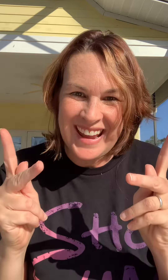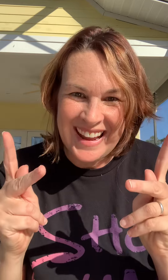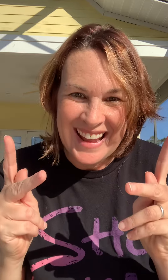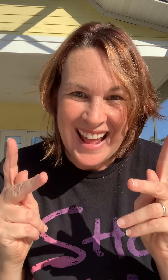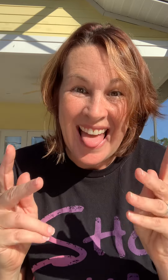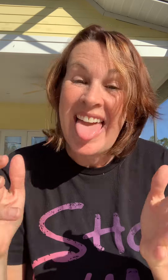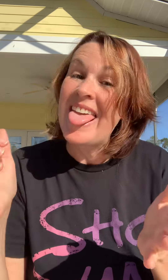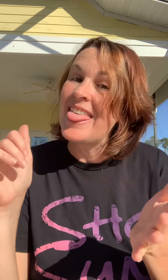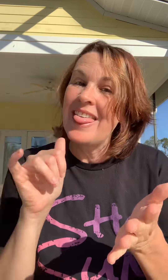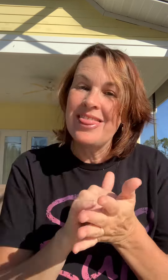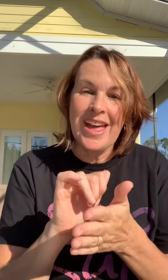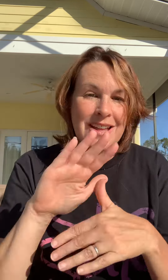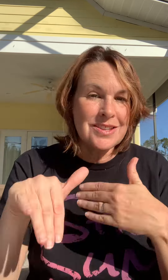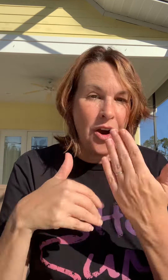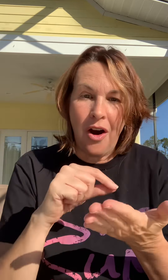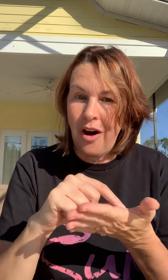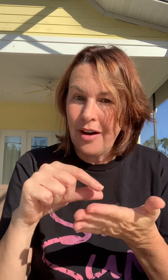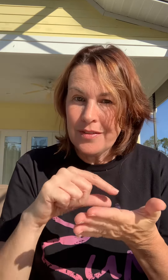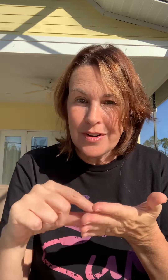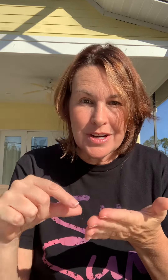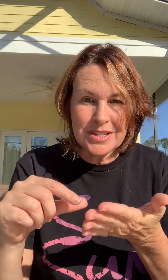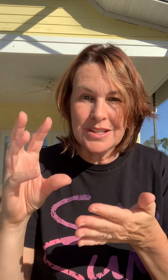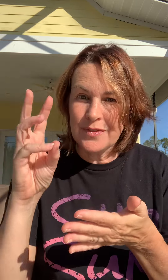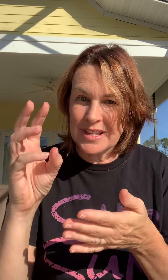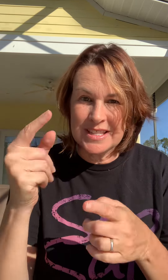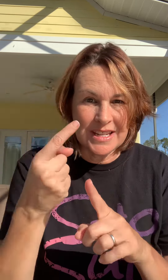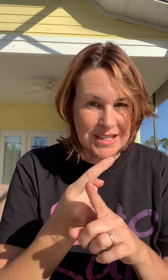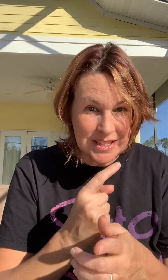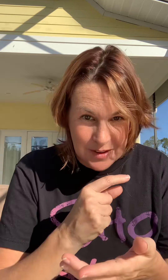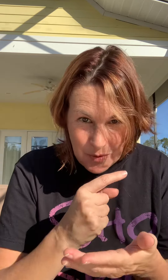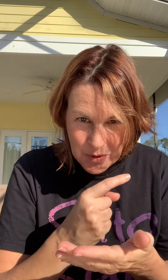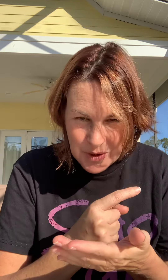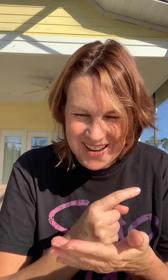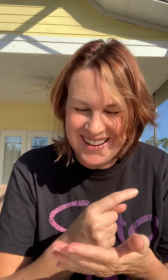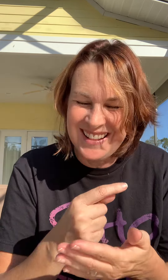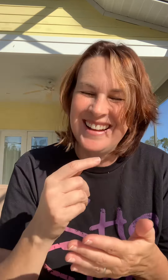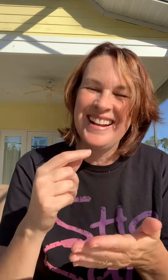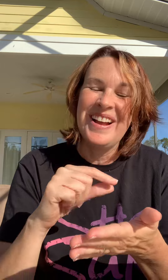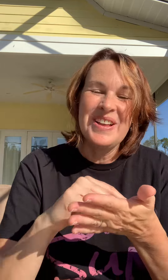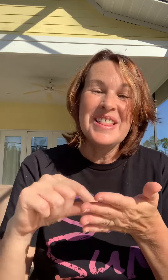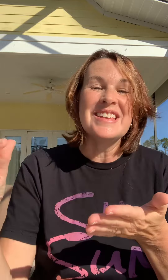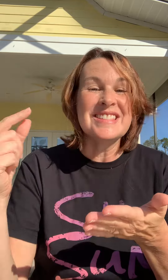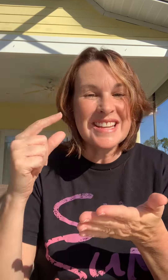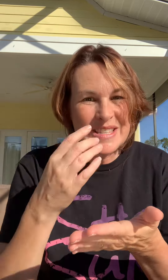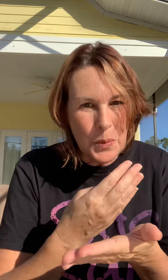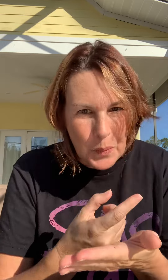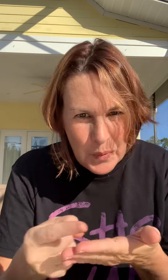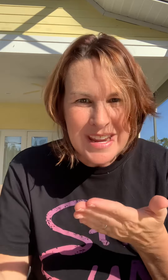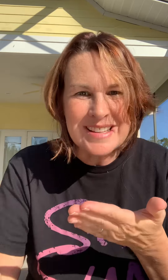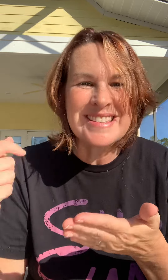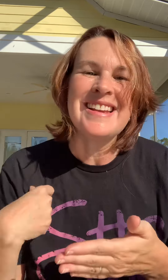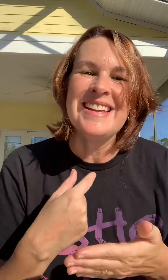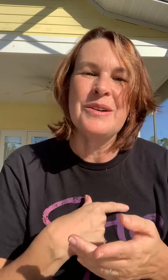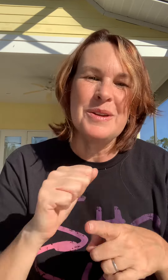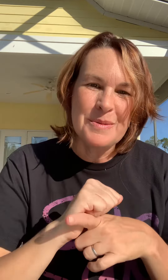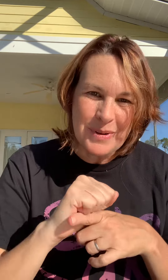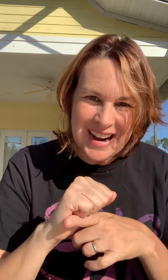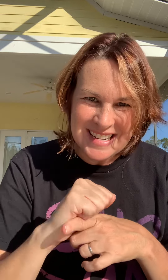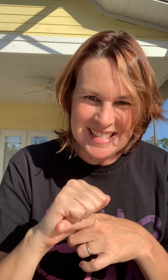that's all the verses for the six the six weeks that we've been practicing